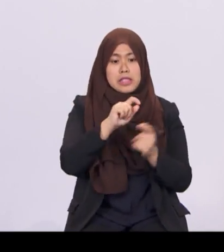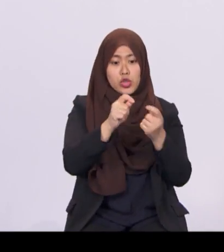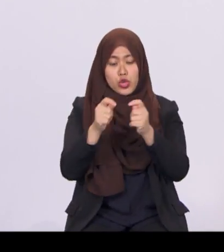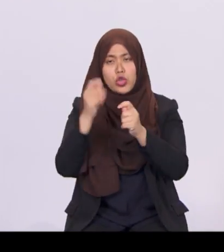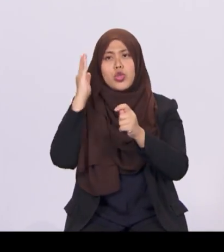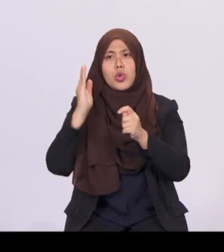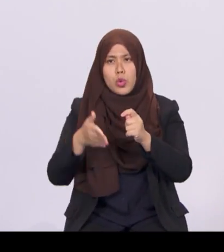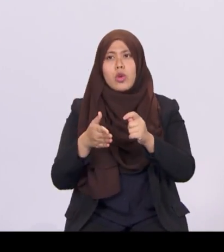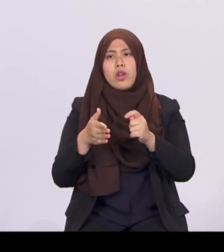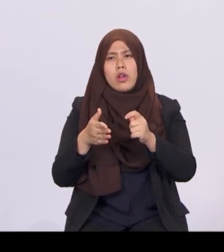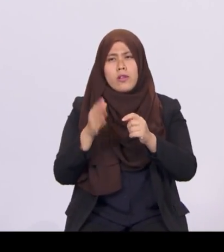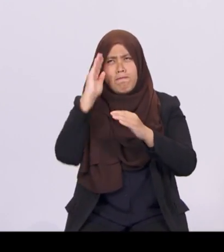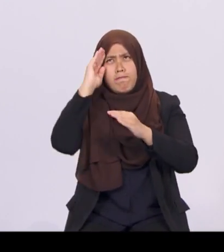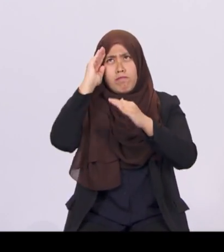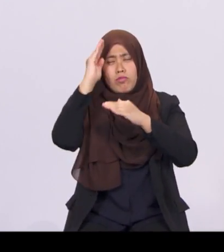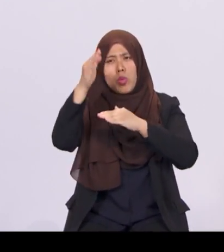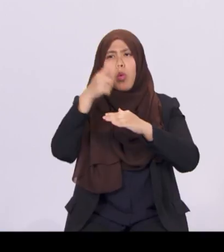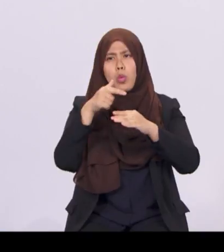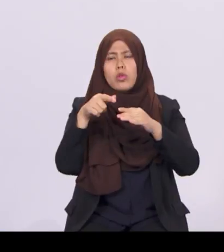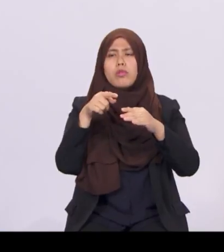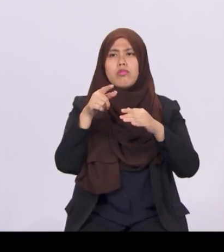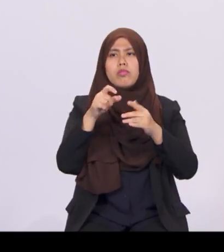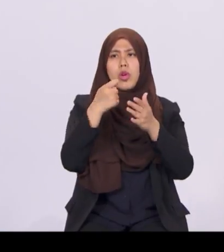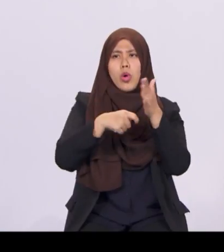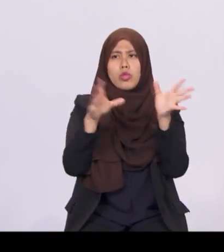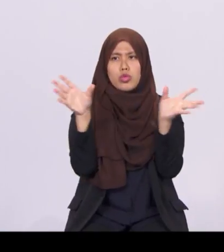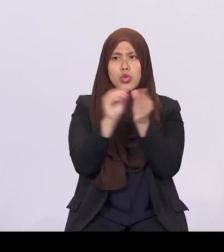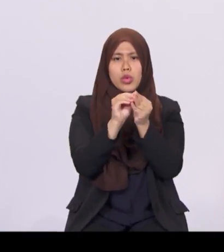additional $475 million over the next two years.